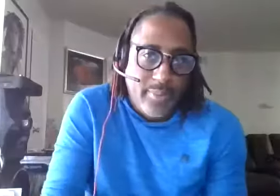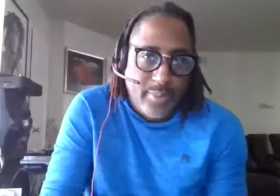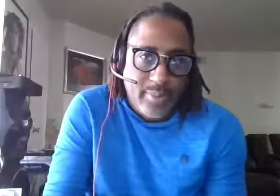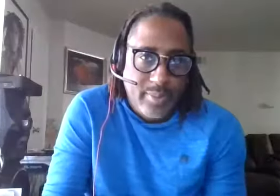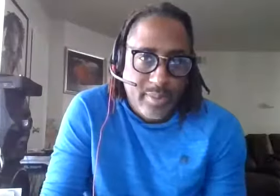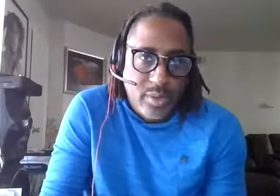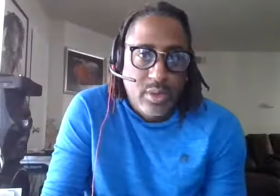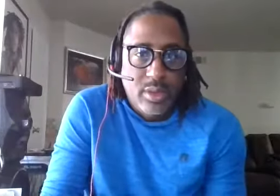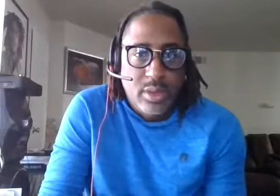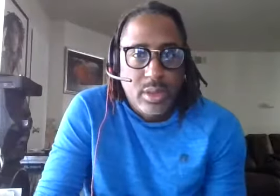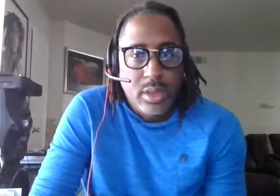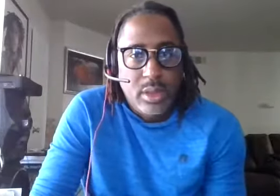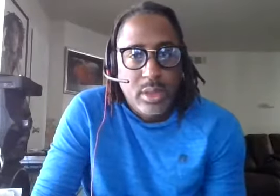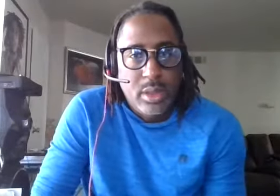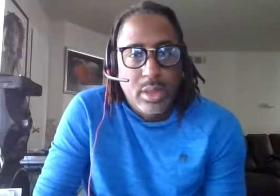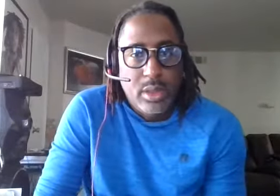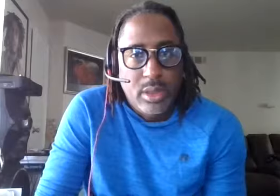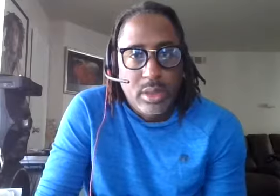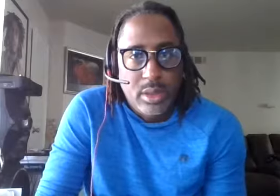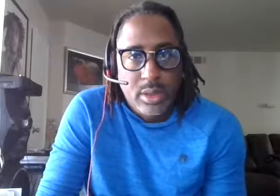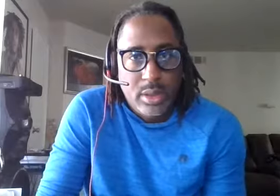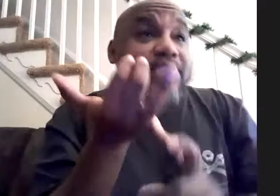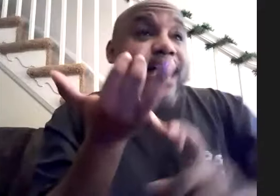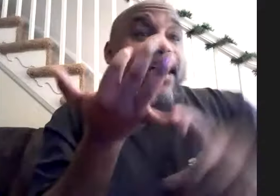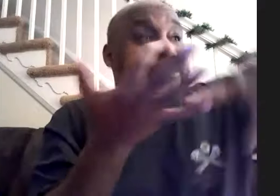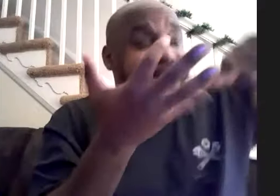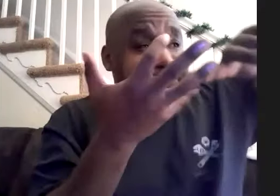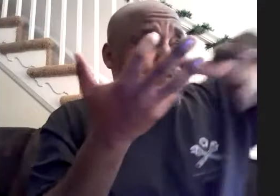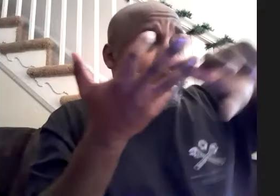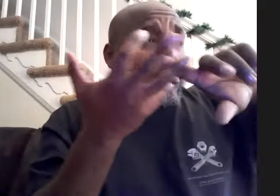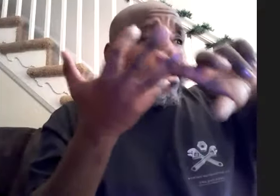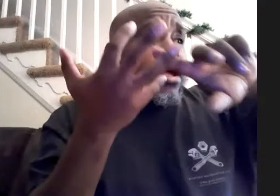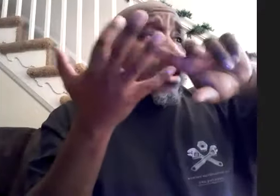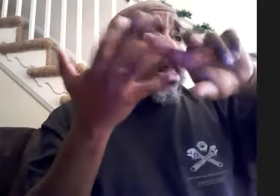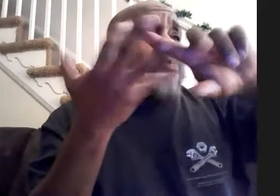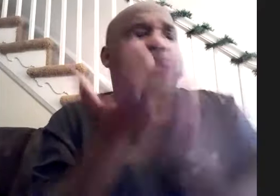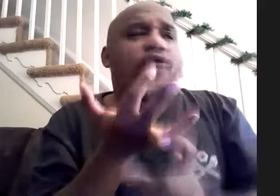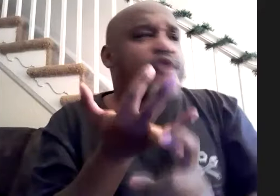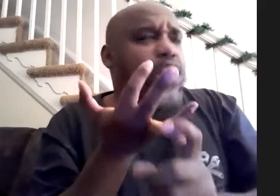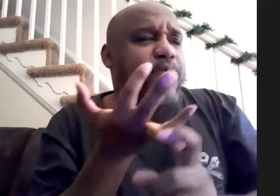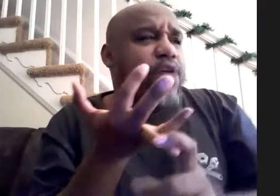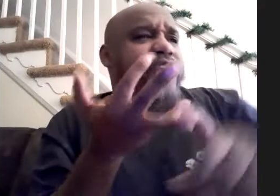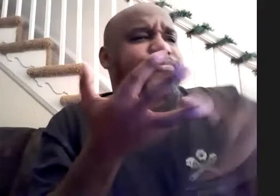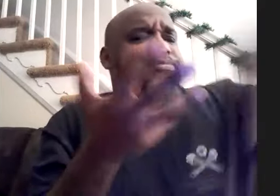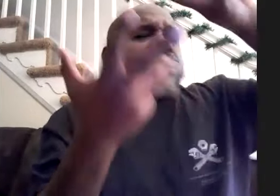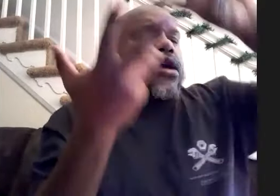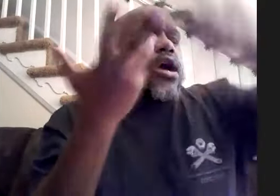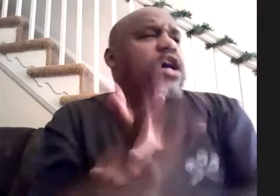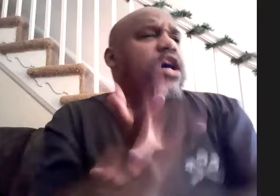i mean for example with the chili peppers you had freaky styley up with mofo party plan uh